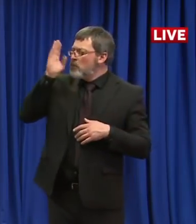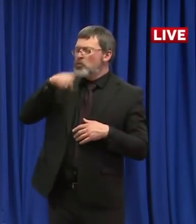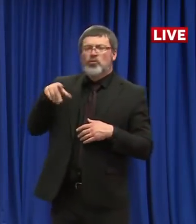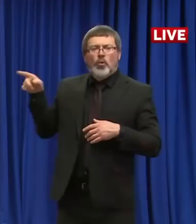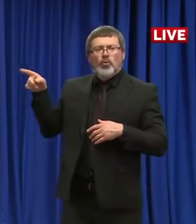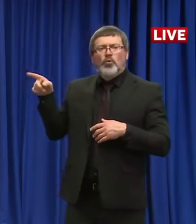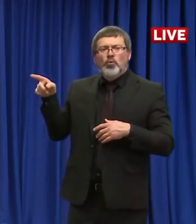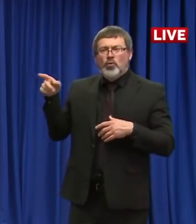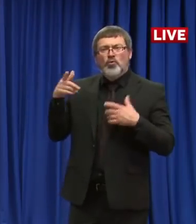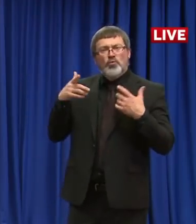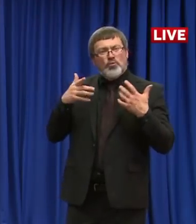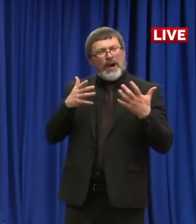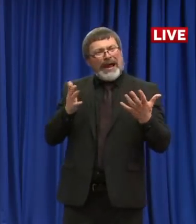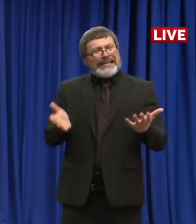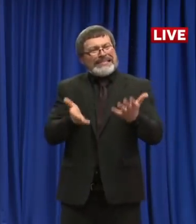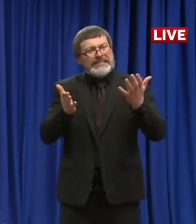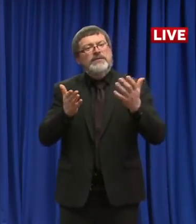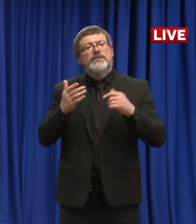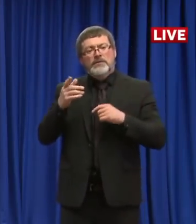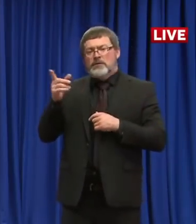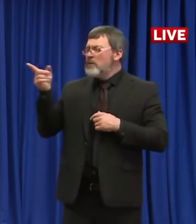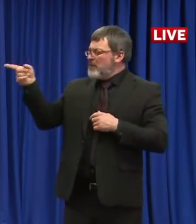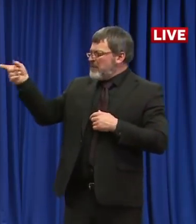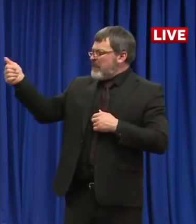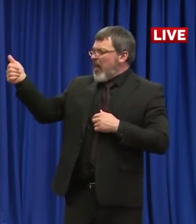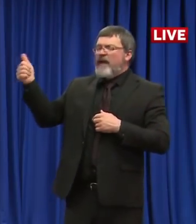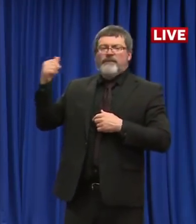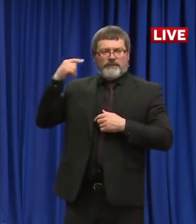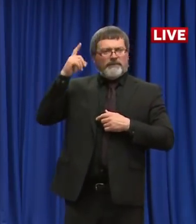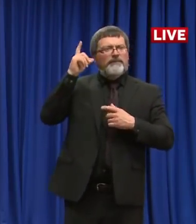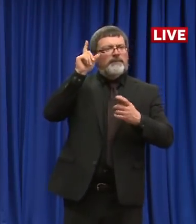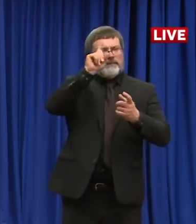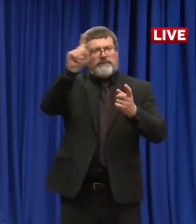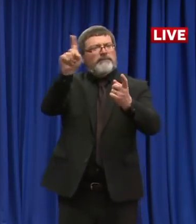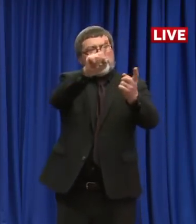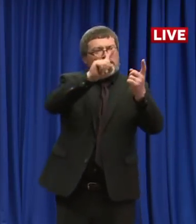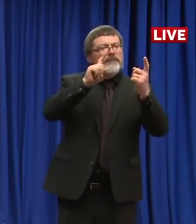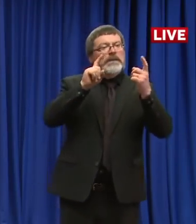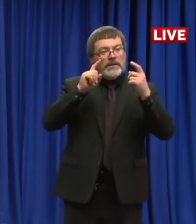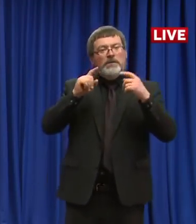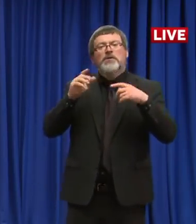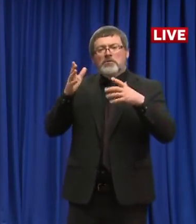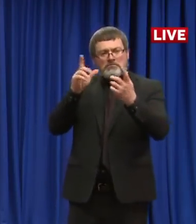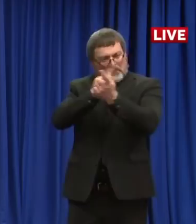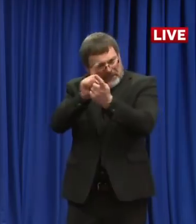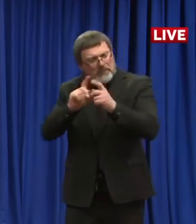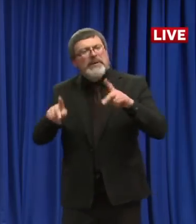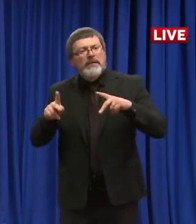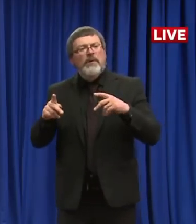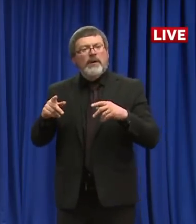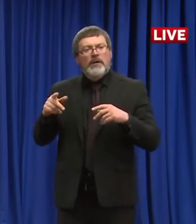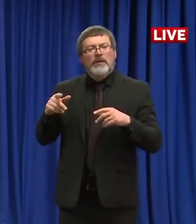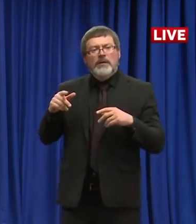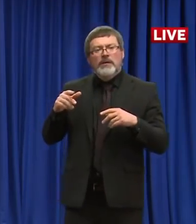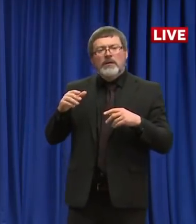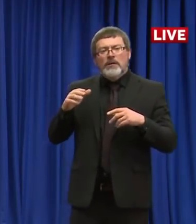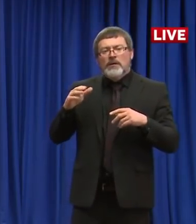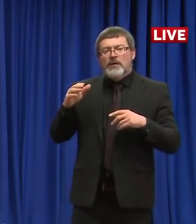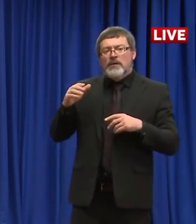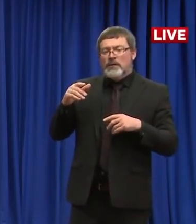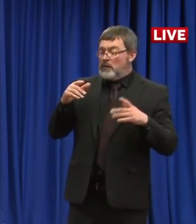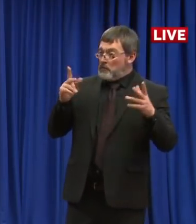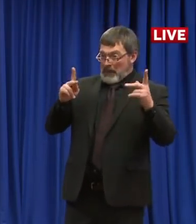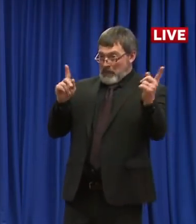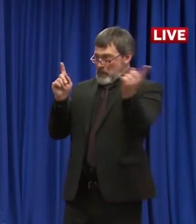community a fair amount. Are you running into people with this anxiety? Please reopen this. Governor, what do you? Well, so in